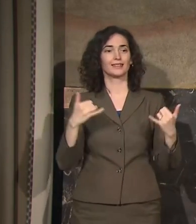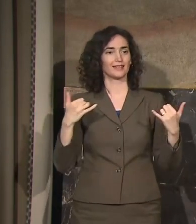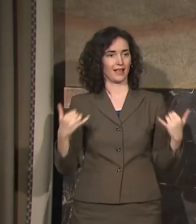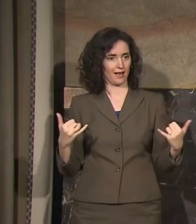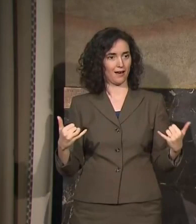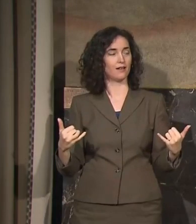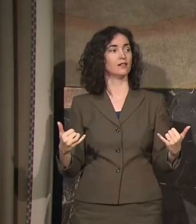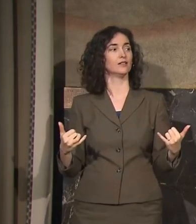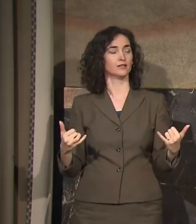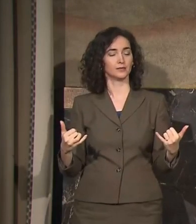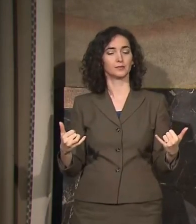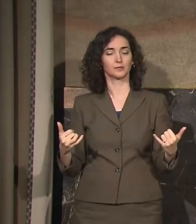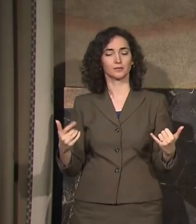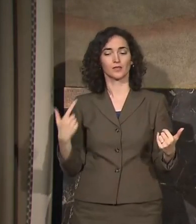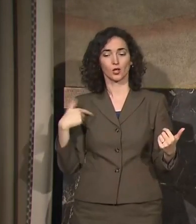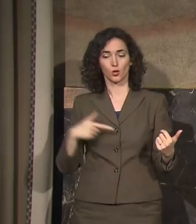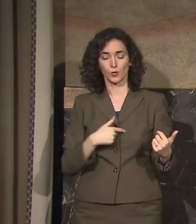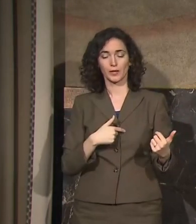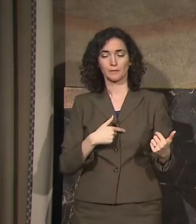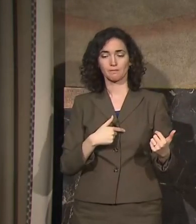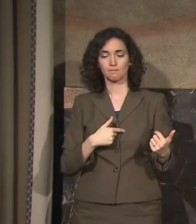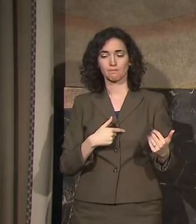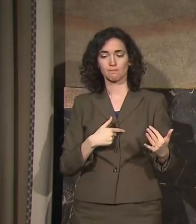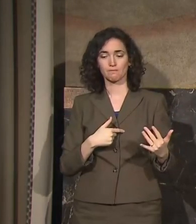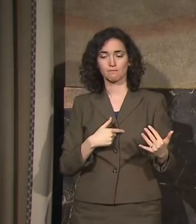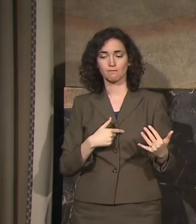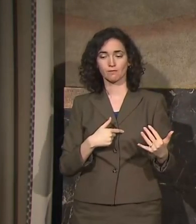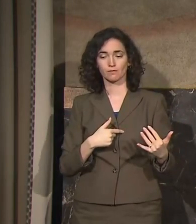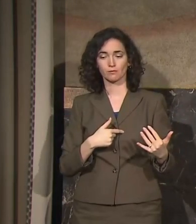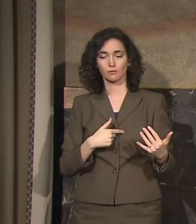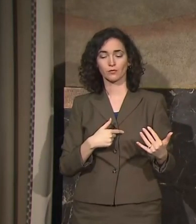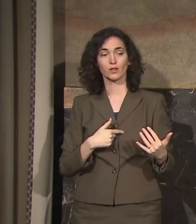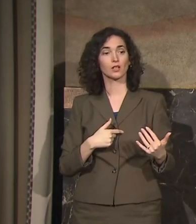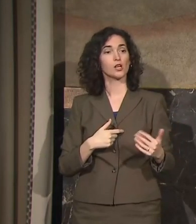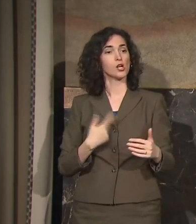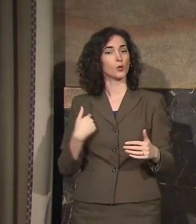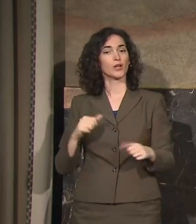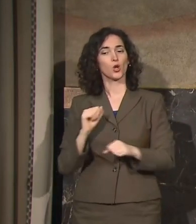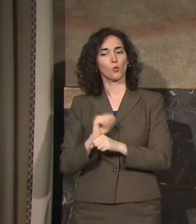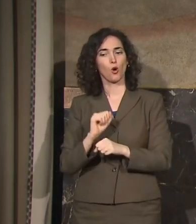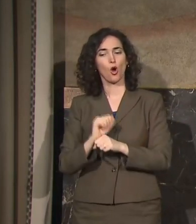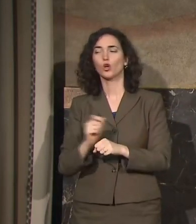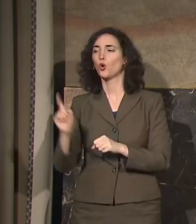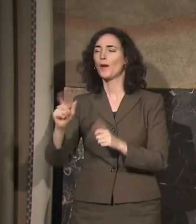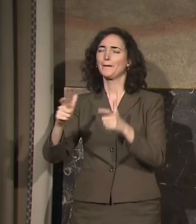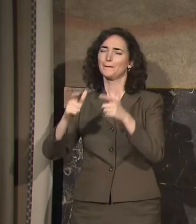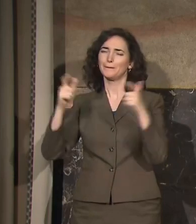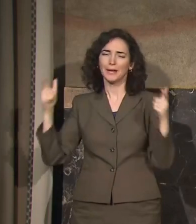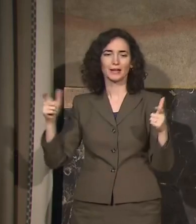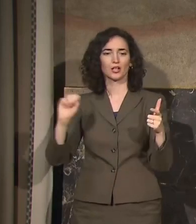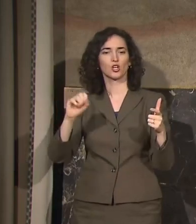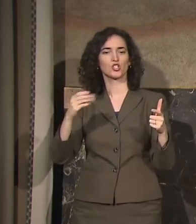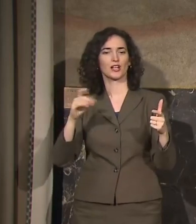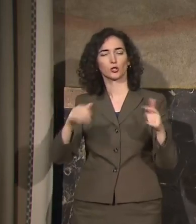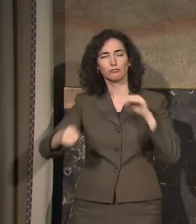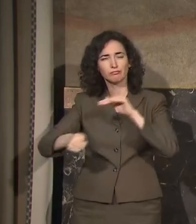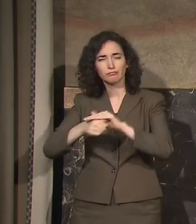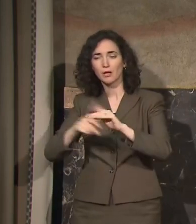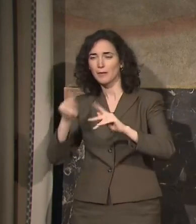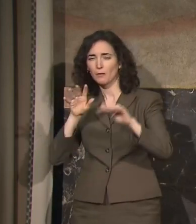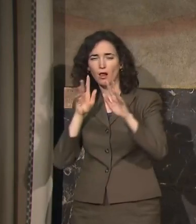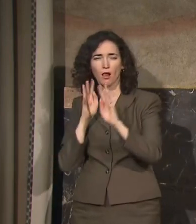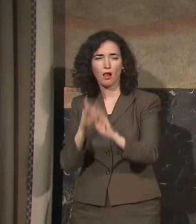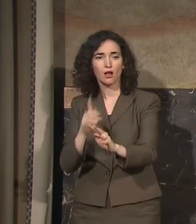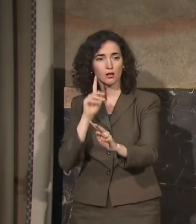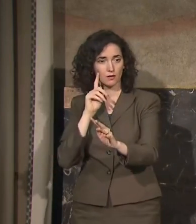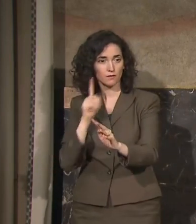working at our mass shelter facilities to make sure that we